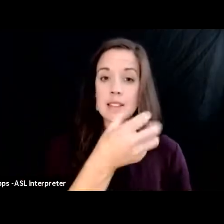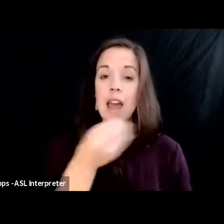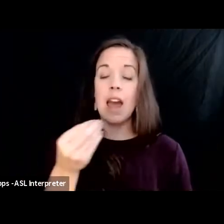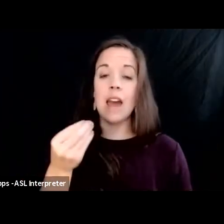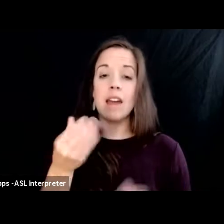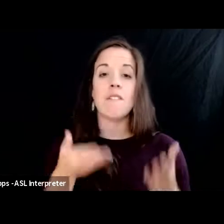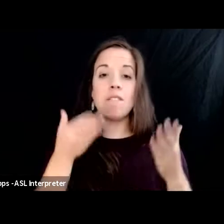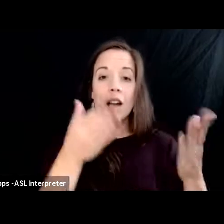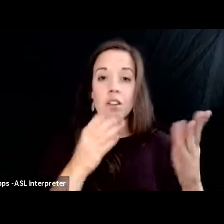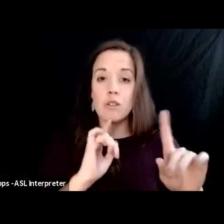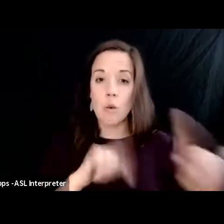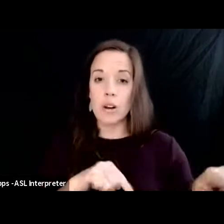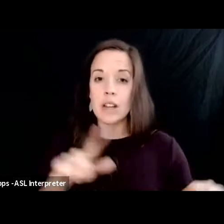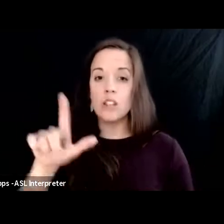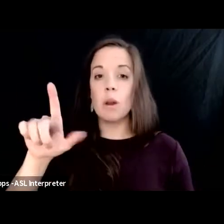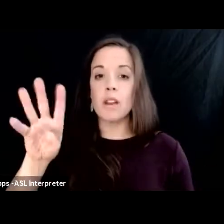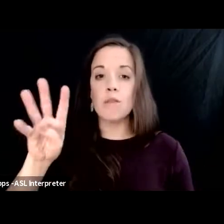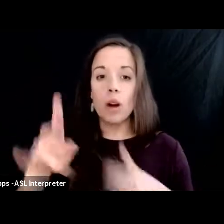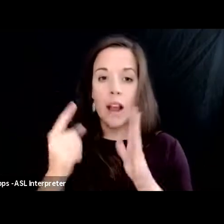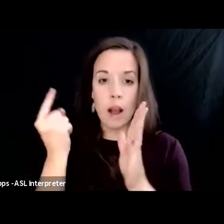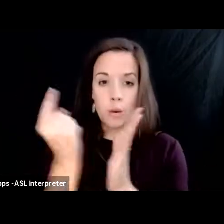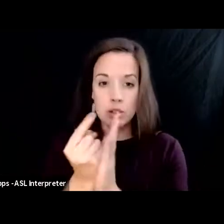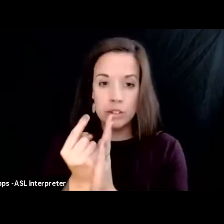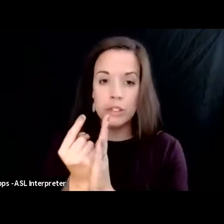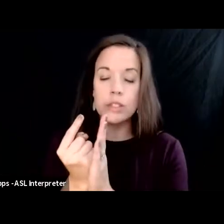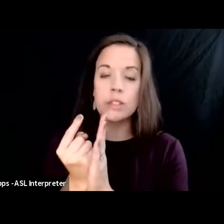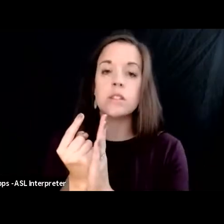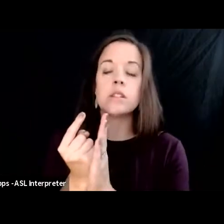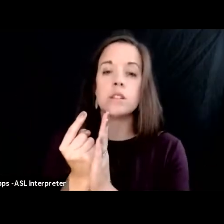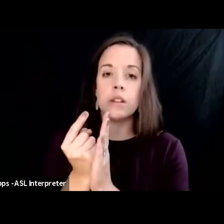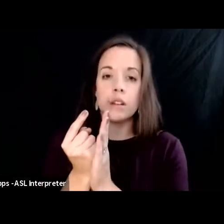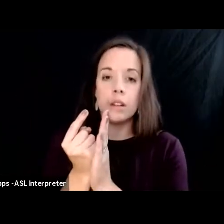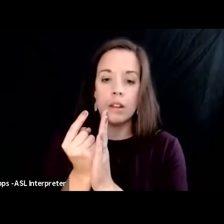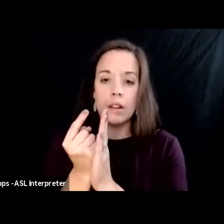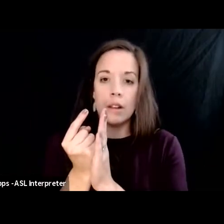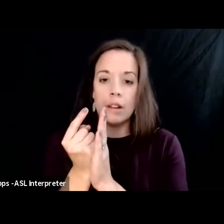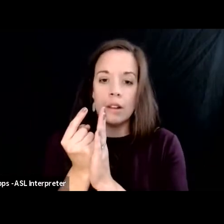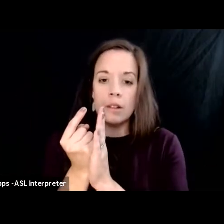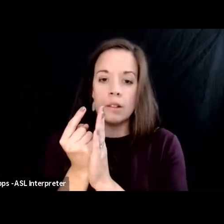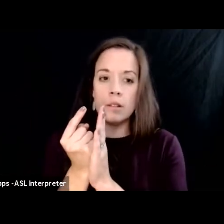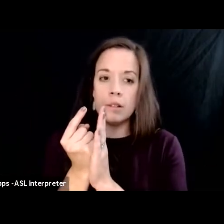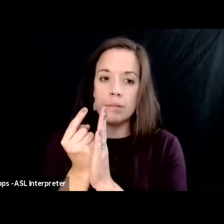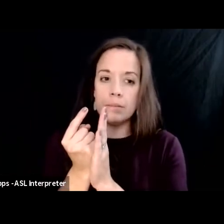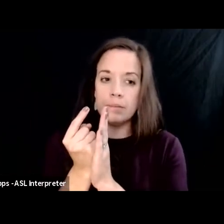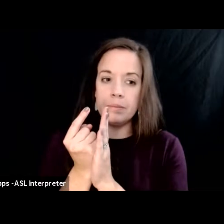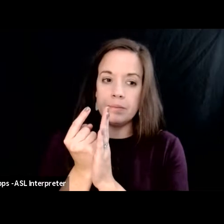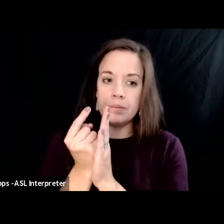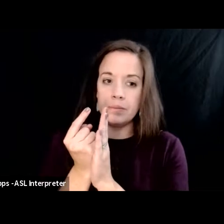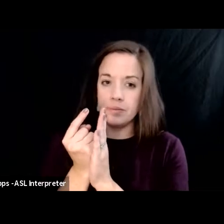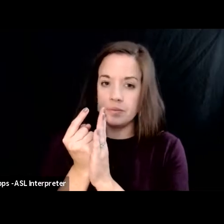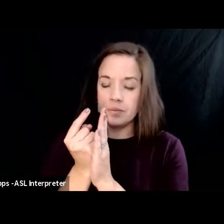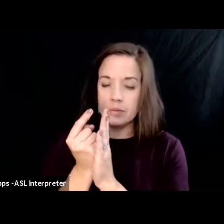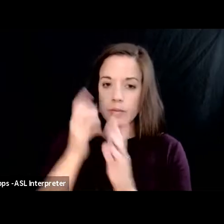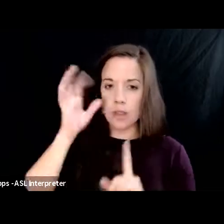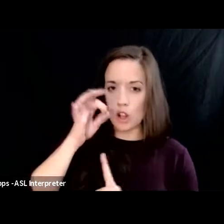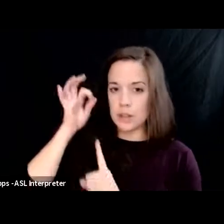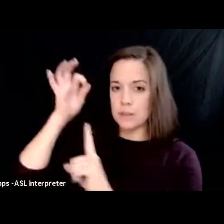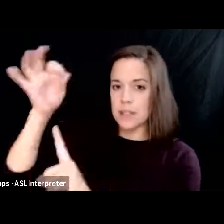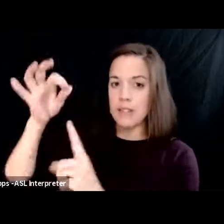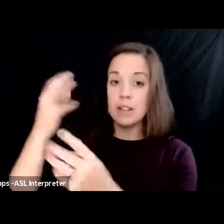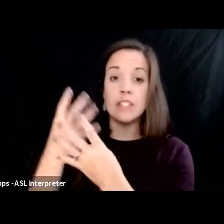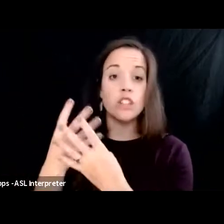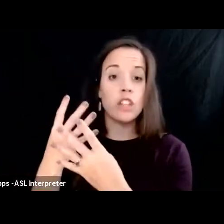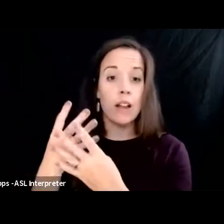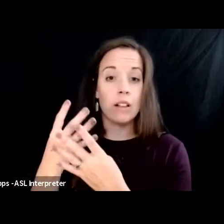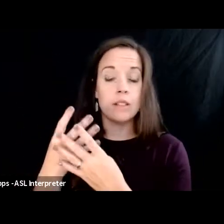saying he had 24 hours to to um turn himself into jail after